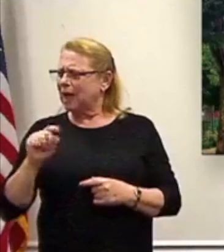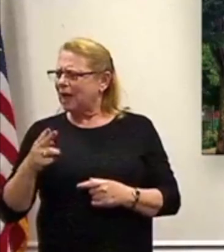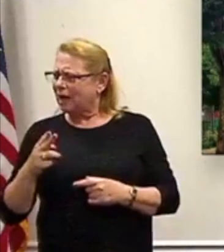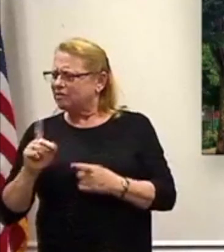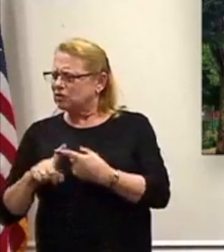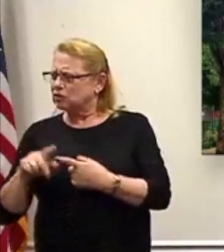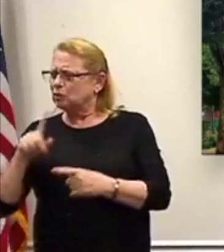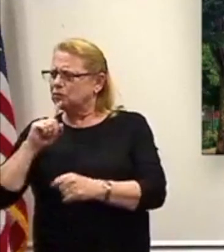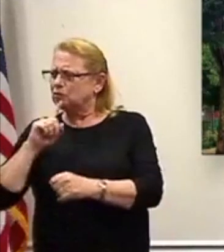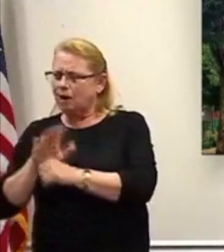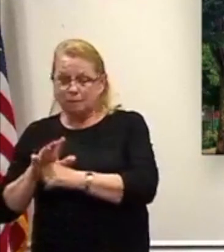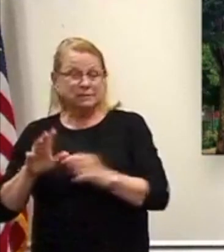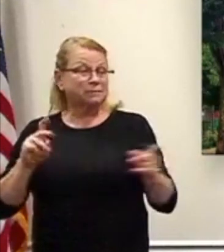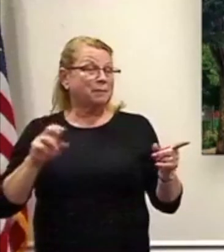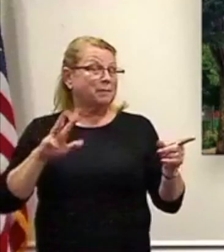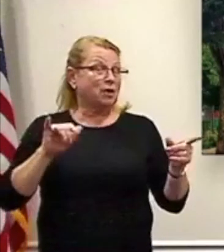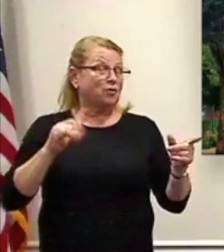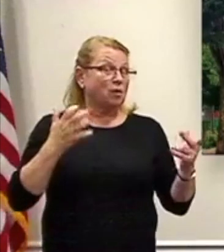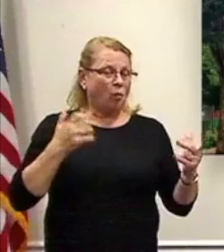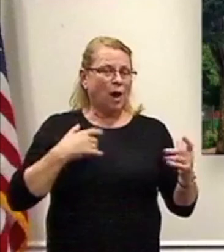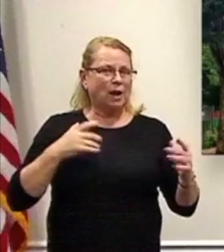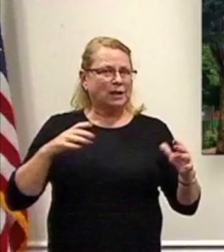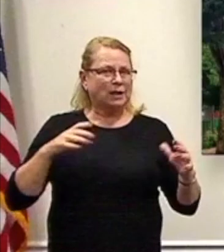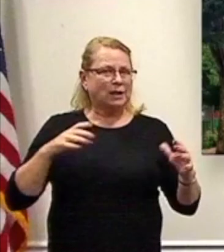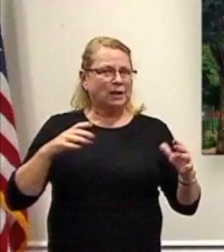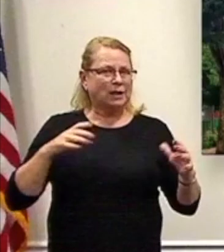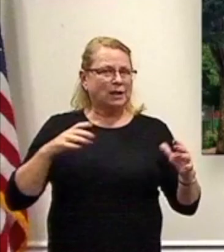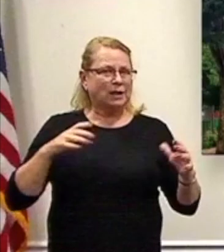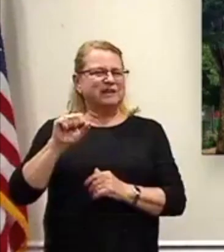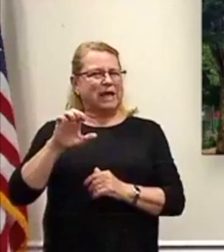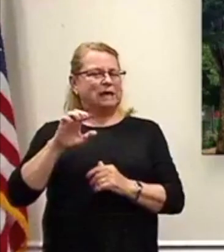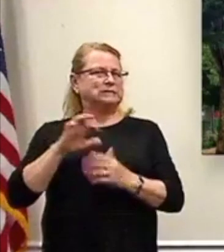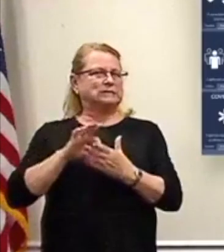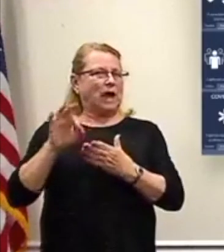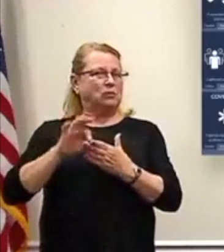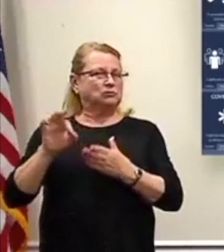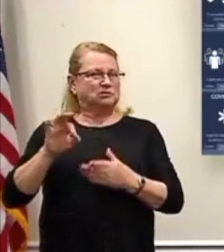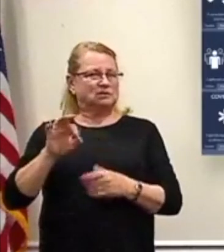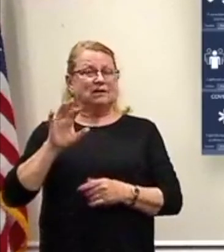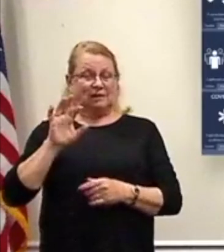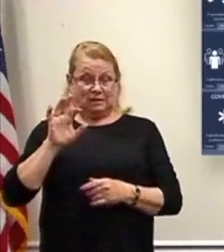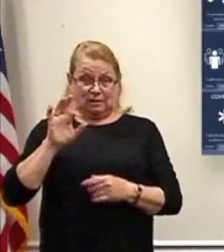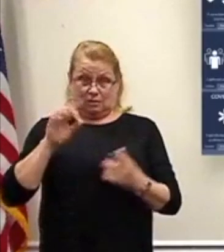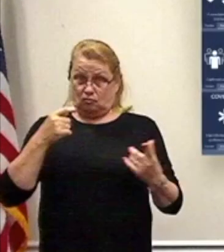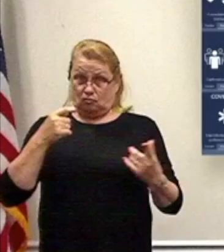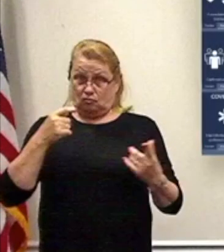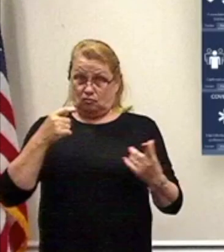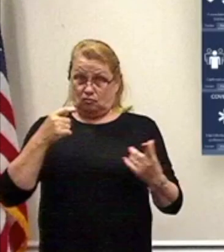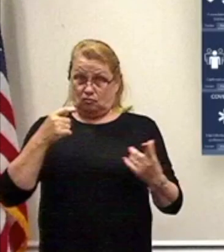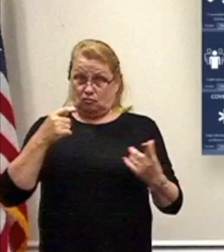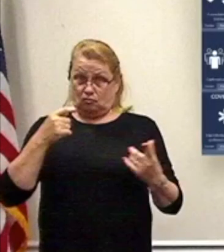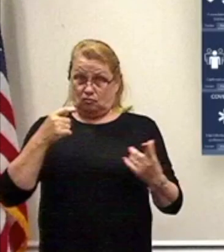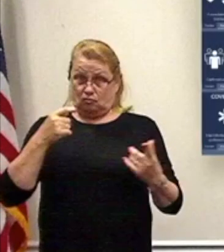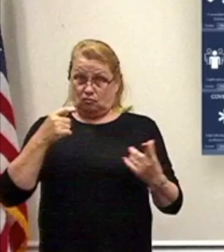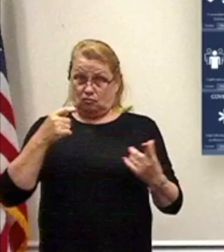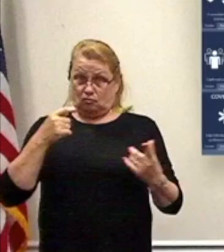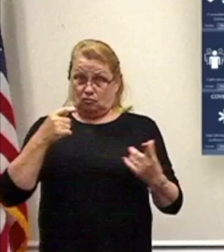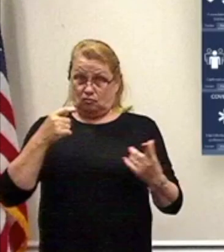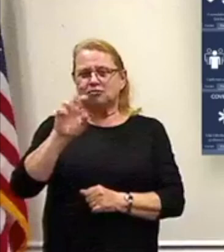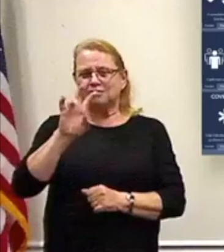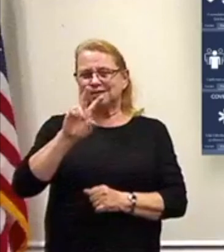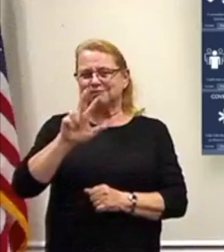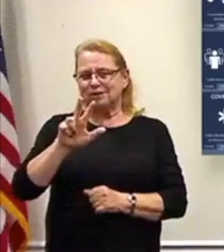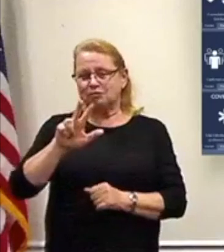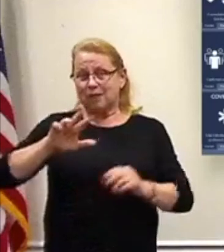active case counts. So let's jump to that on Facebook. Currently speaking, we are tracking 173 active